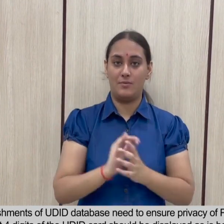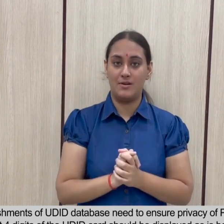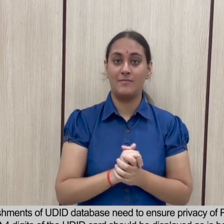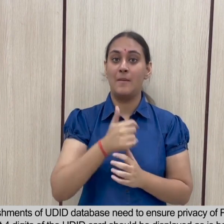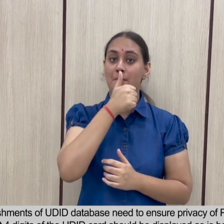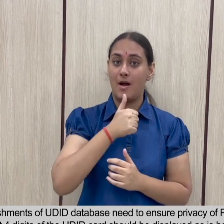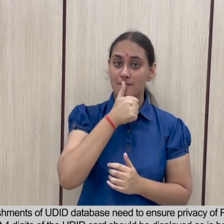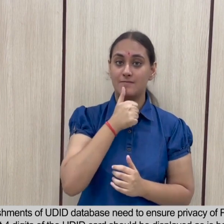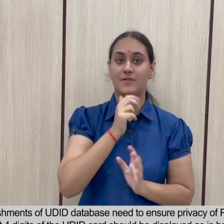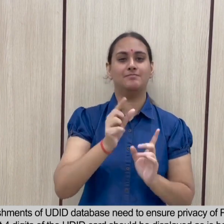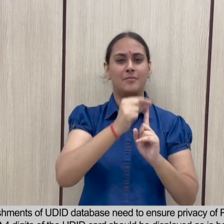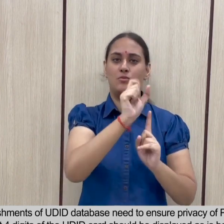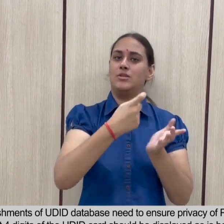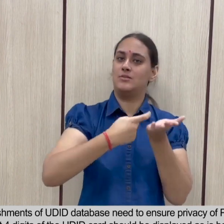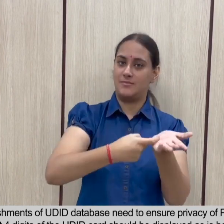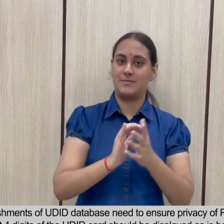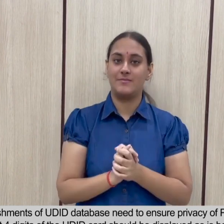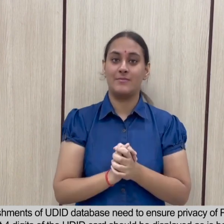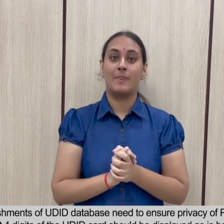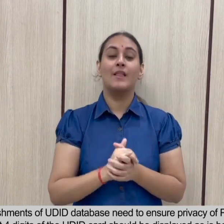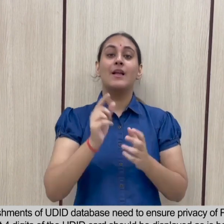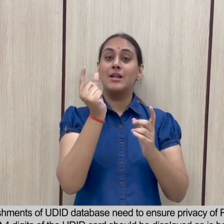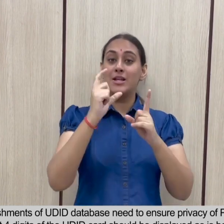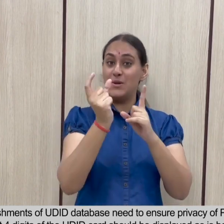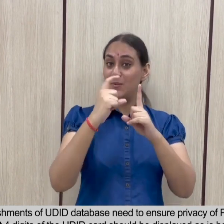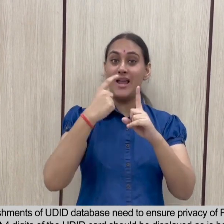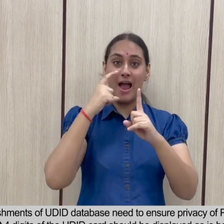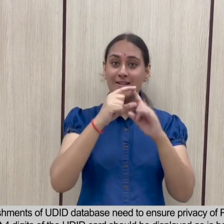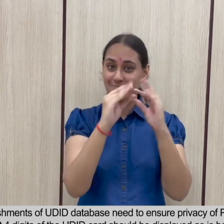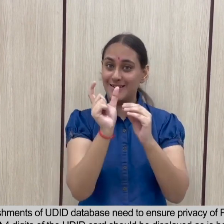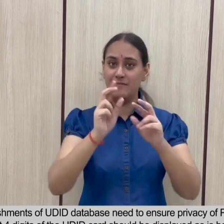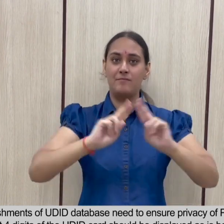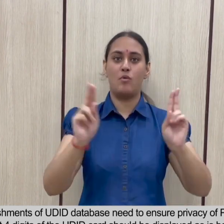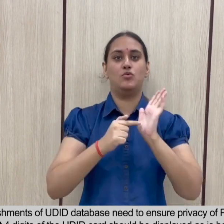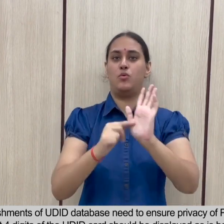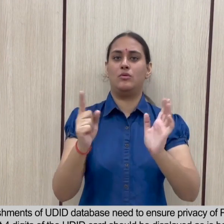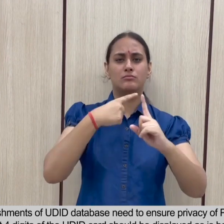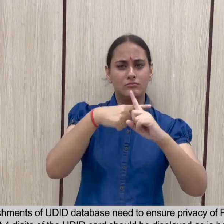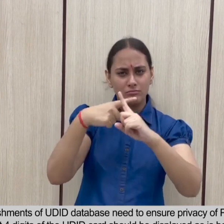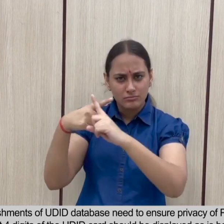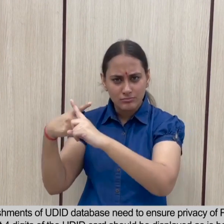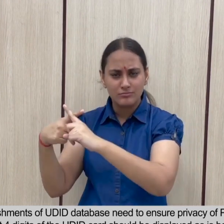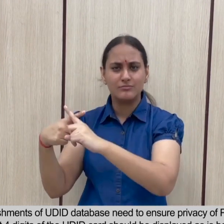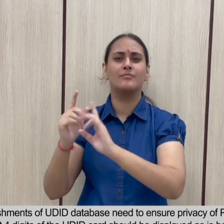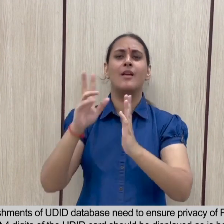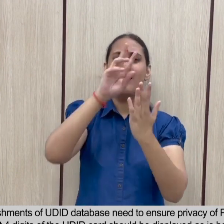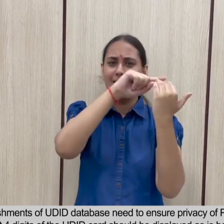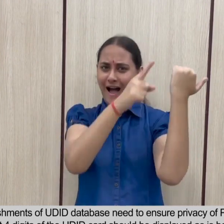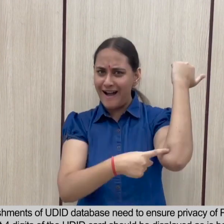16.5 last four digits of the UDID card should be displayed as is being done